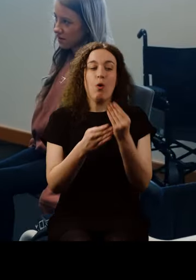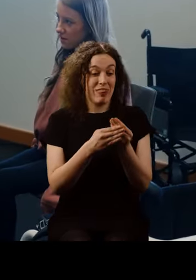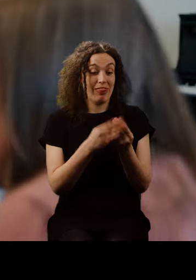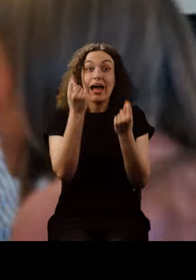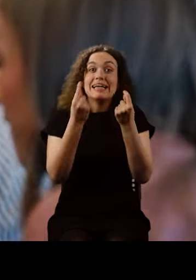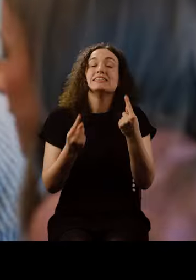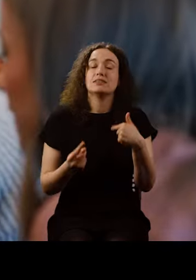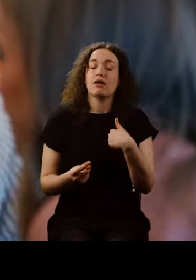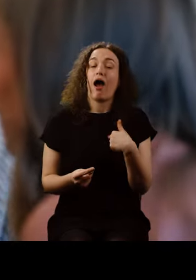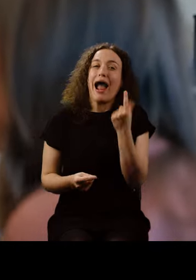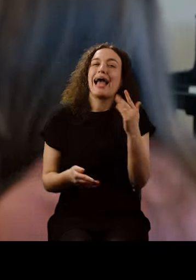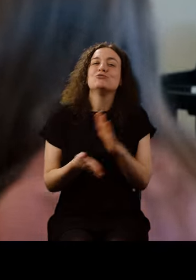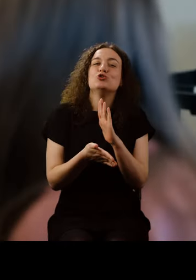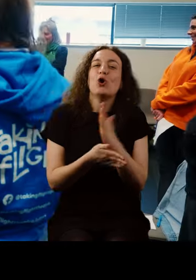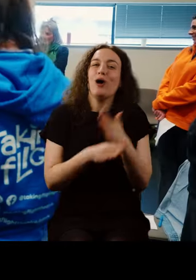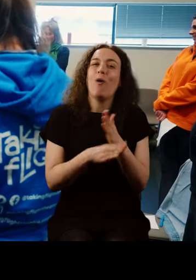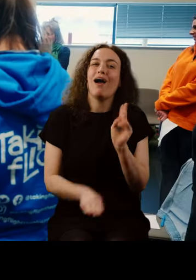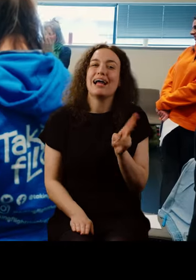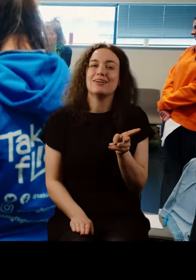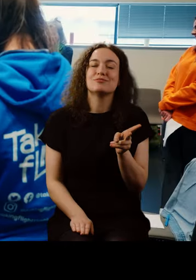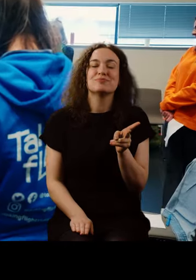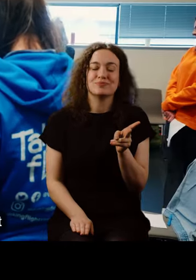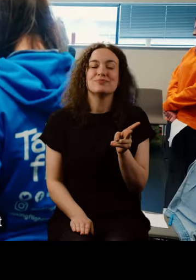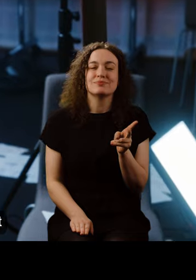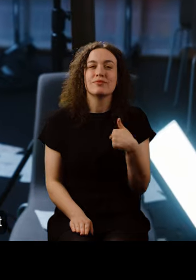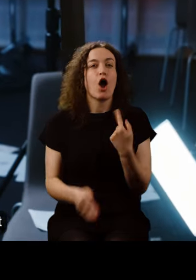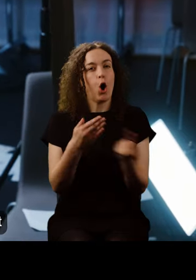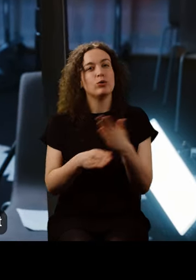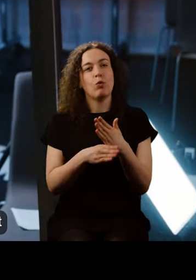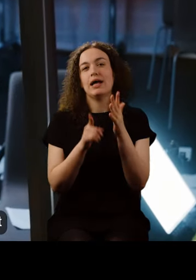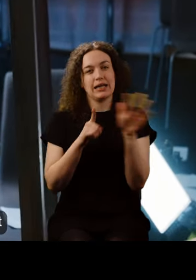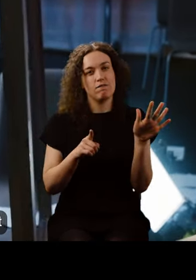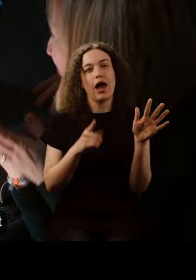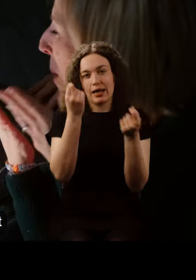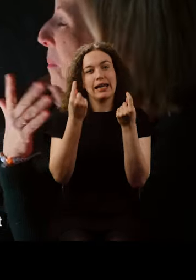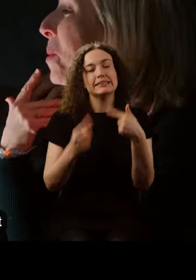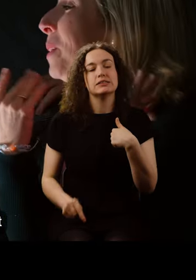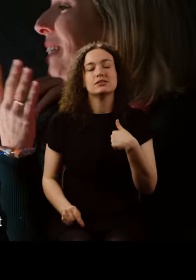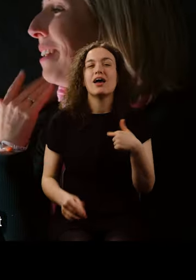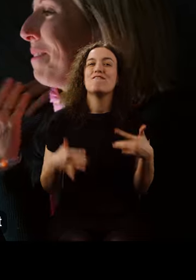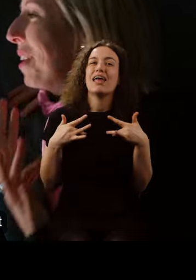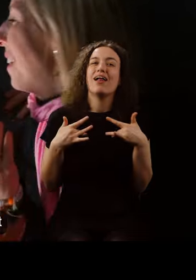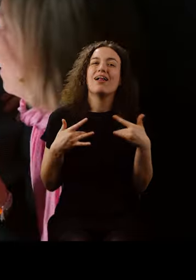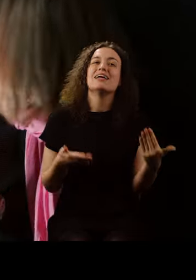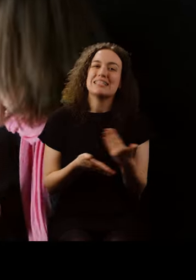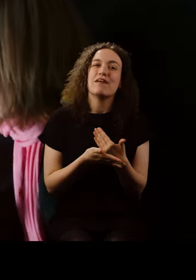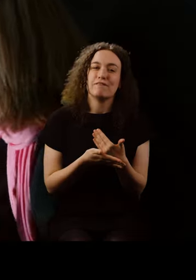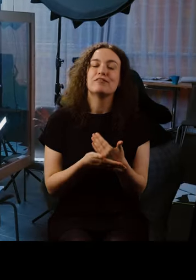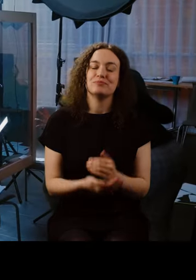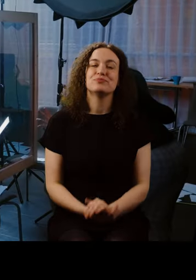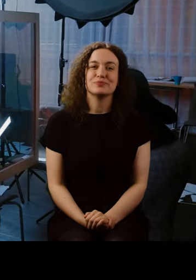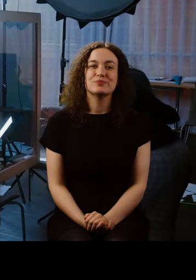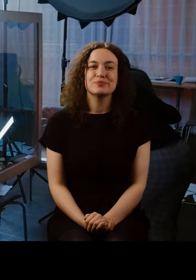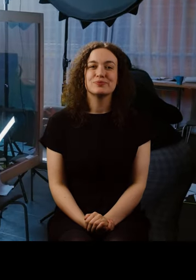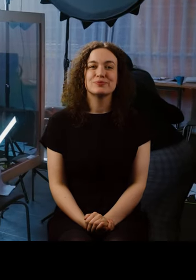Working with Elise is a place where I can fall back in love with my work and I choose purely to work with Taking Flight and with Elise